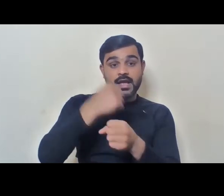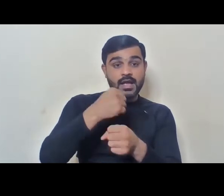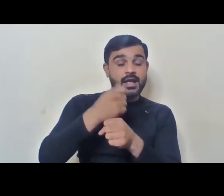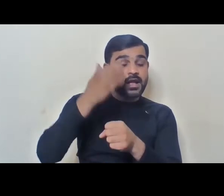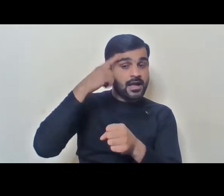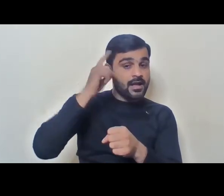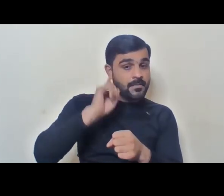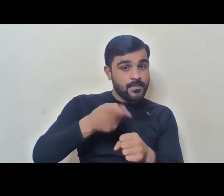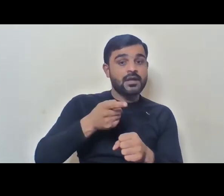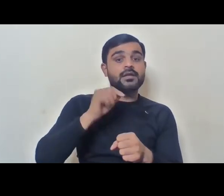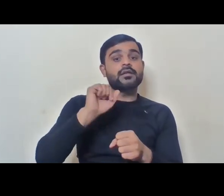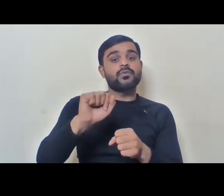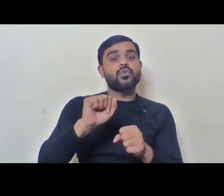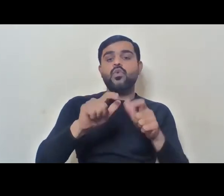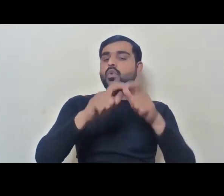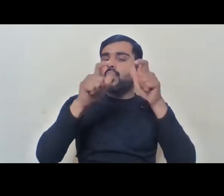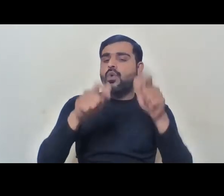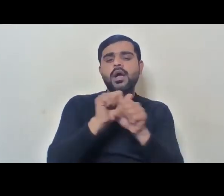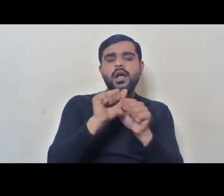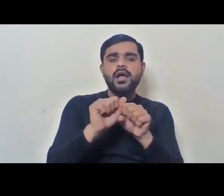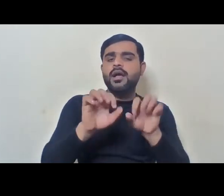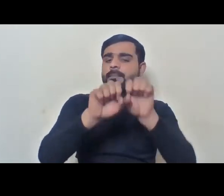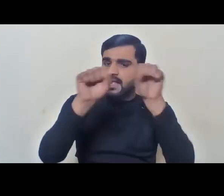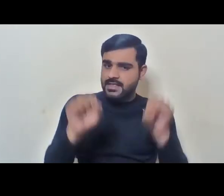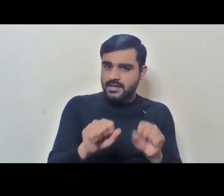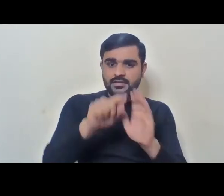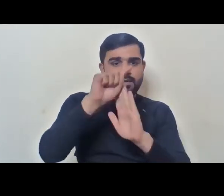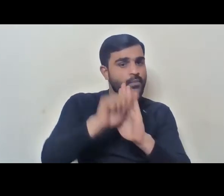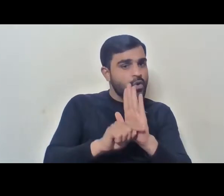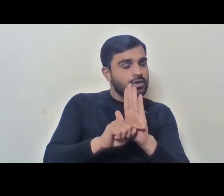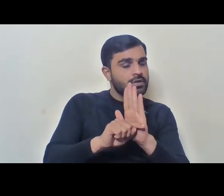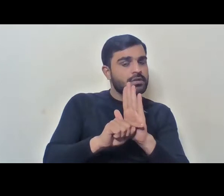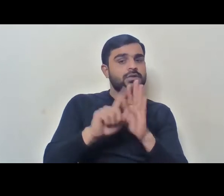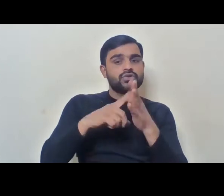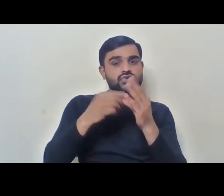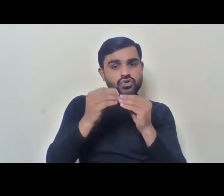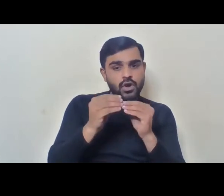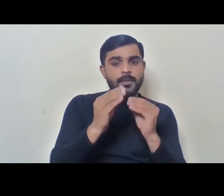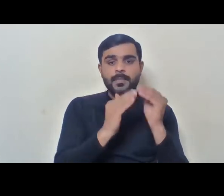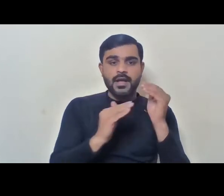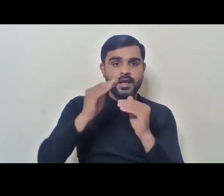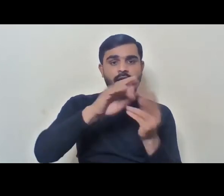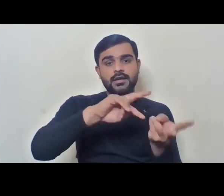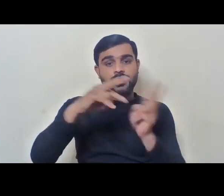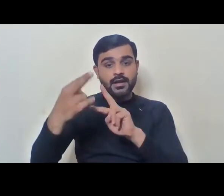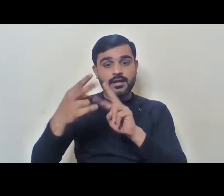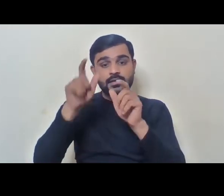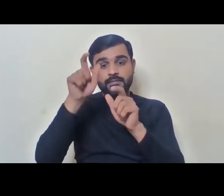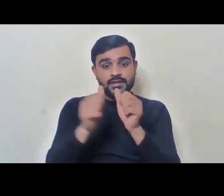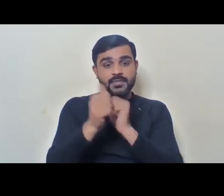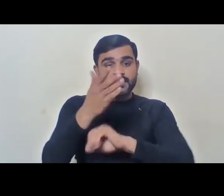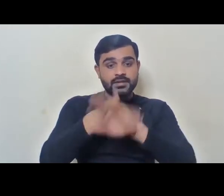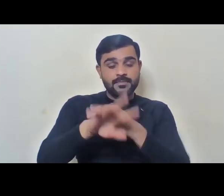or frame appropriate policies for posting and transfer of employees with disabilities.